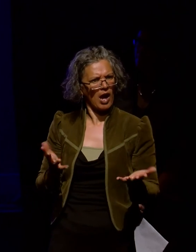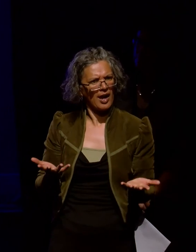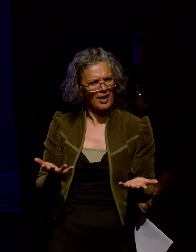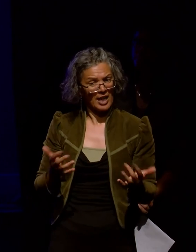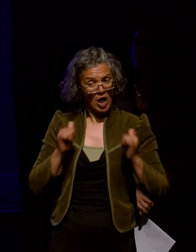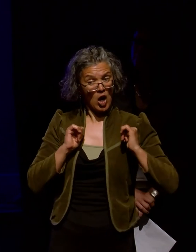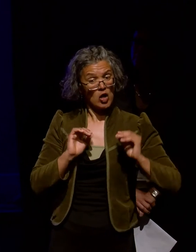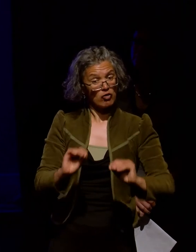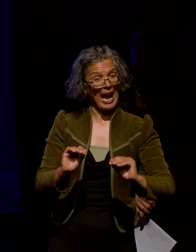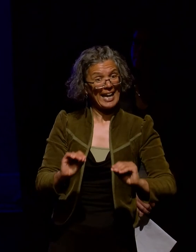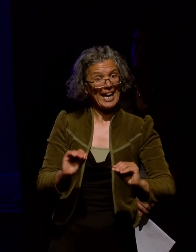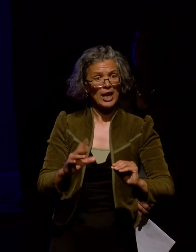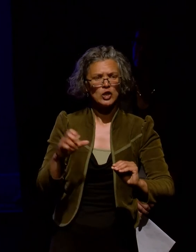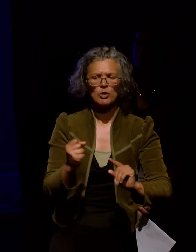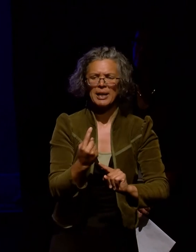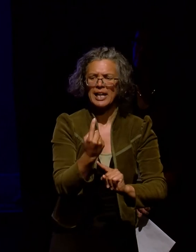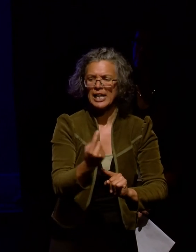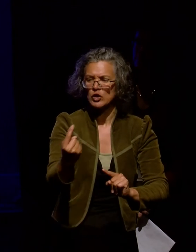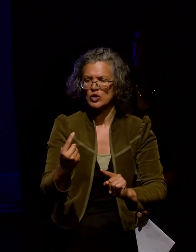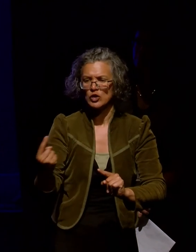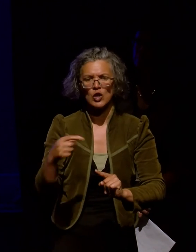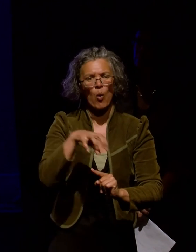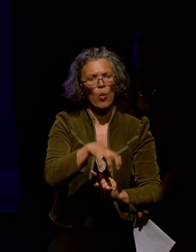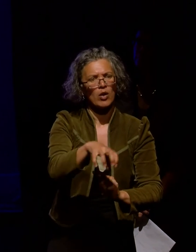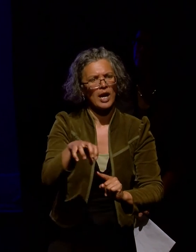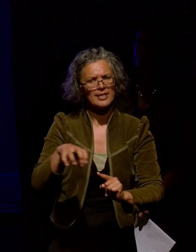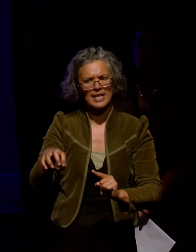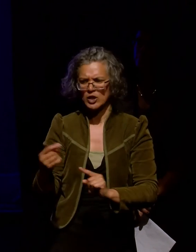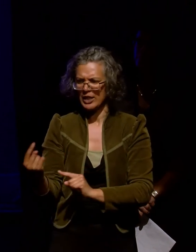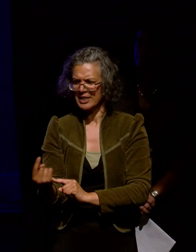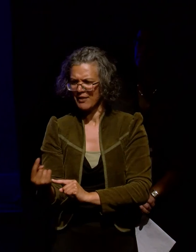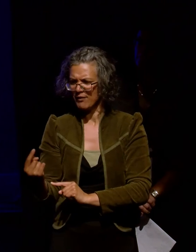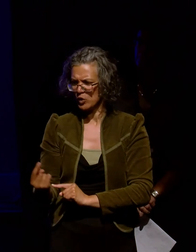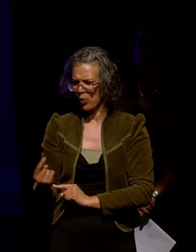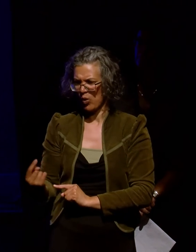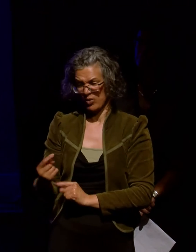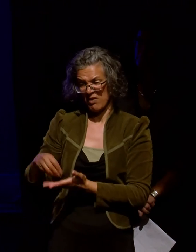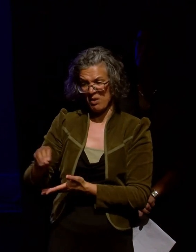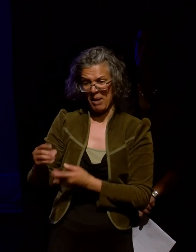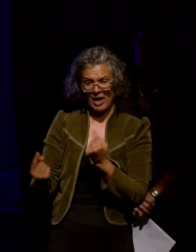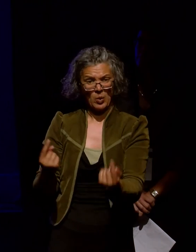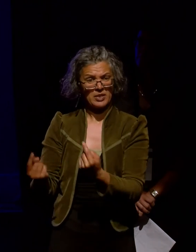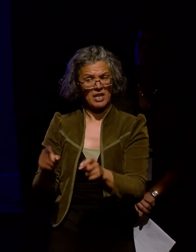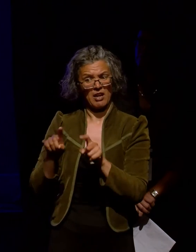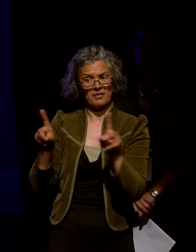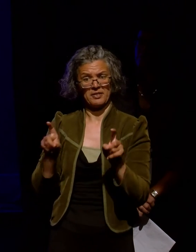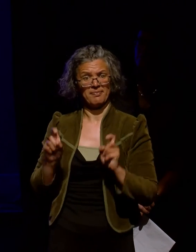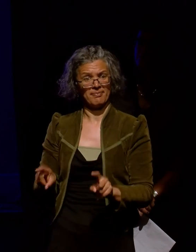training something that individual institutions and individuals have to organize and therefore pay for themselves?